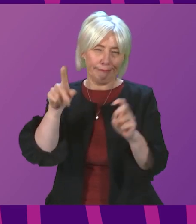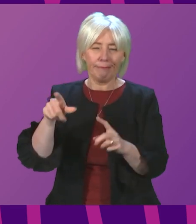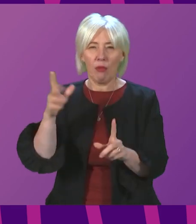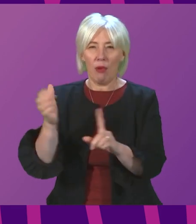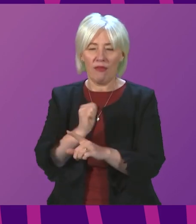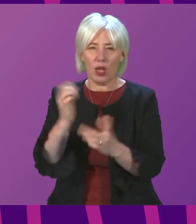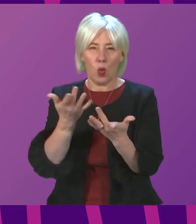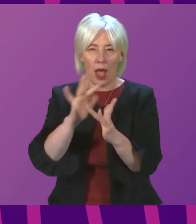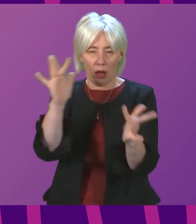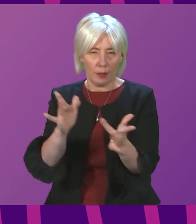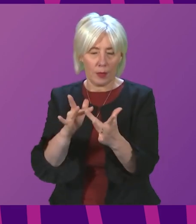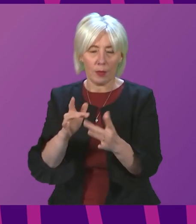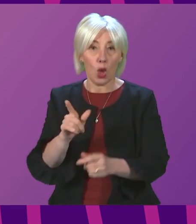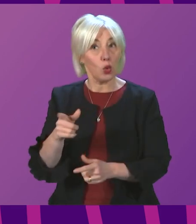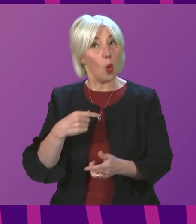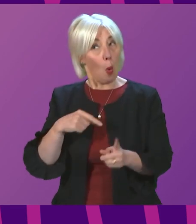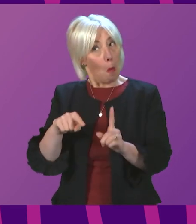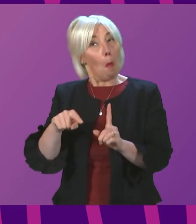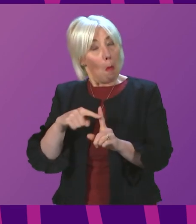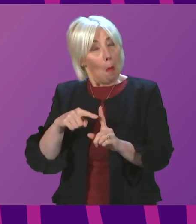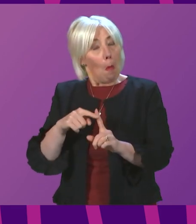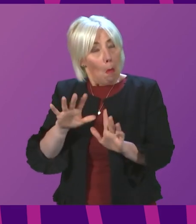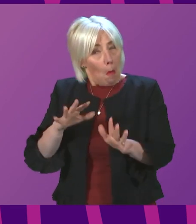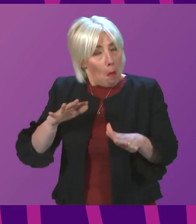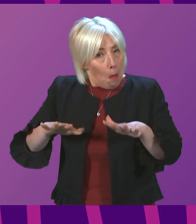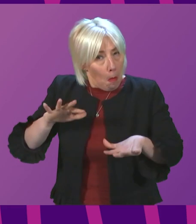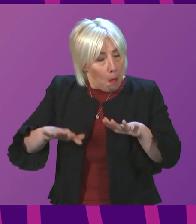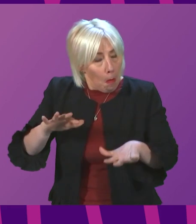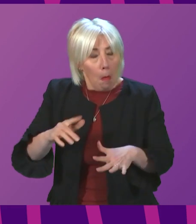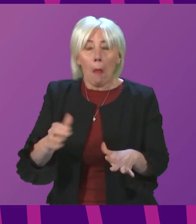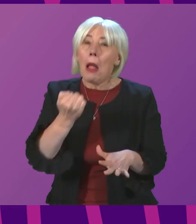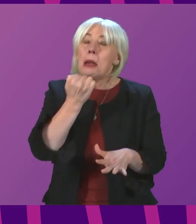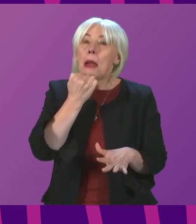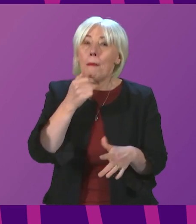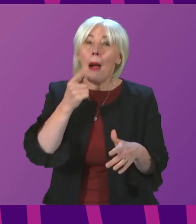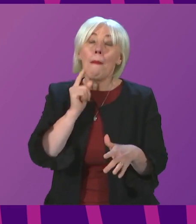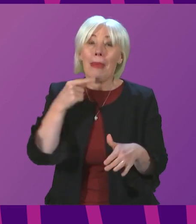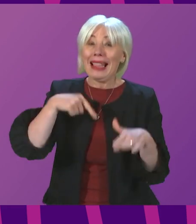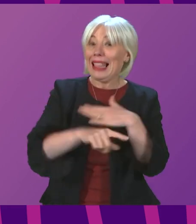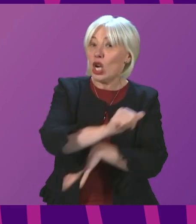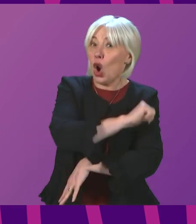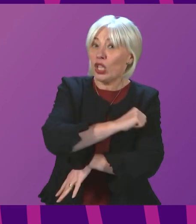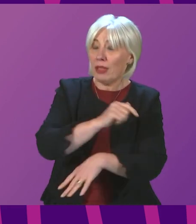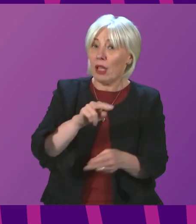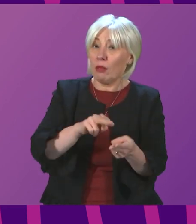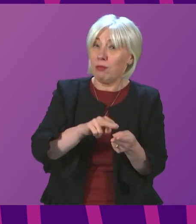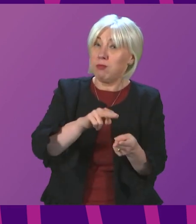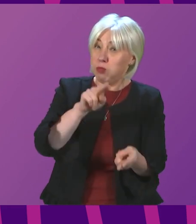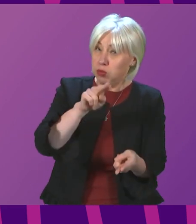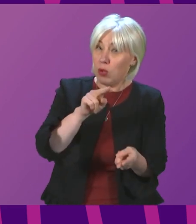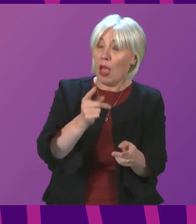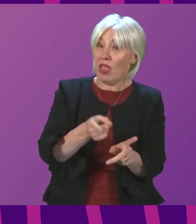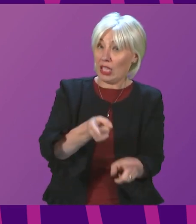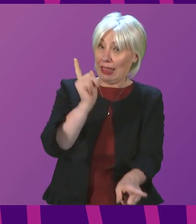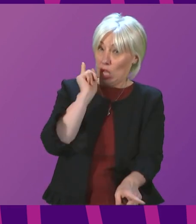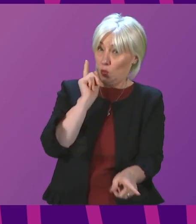grounds for optimism at this stage. While the number of people in hospital with COVID has continued to increase over the past week, putting significant additional